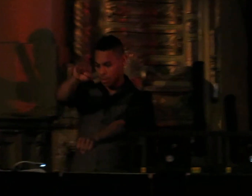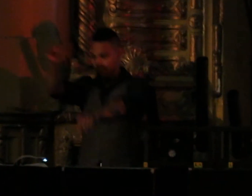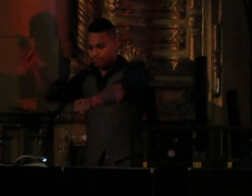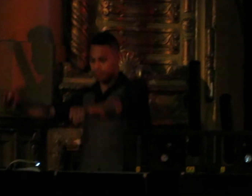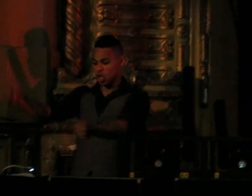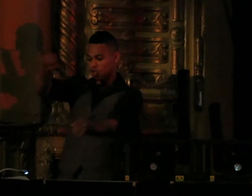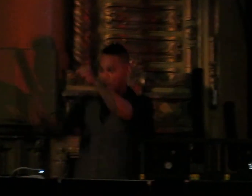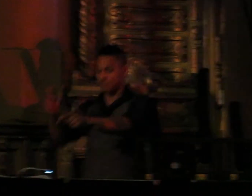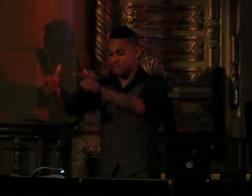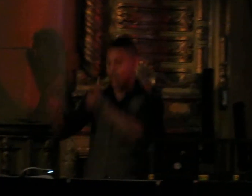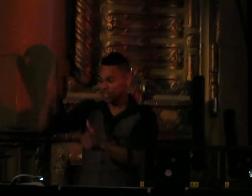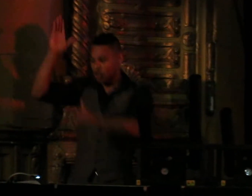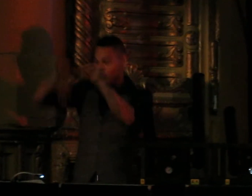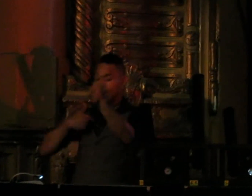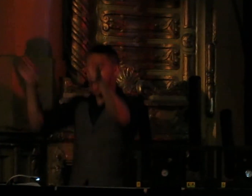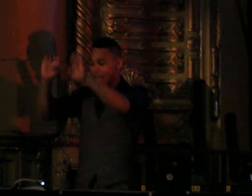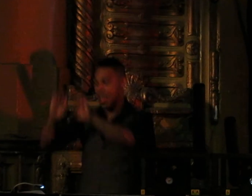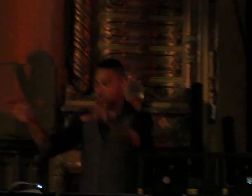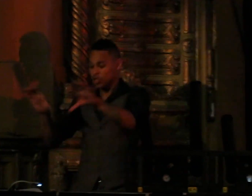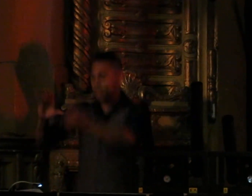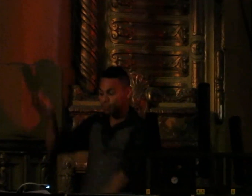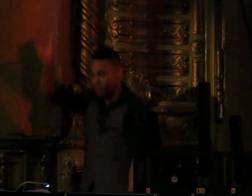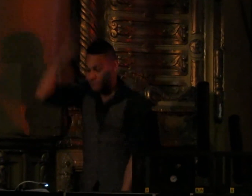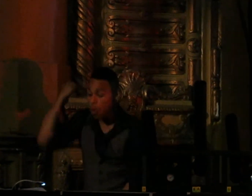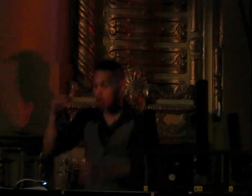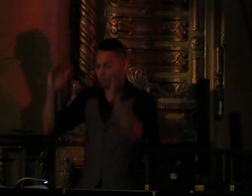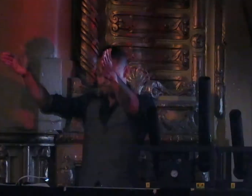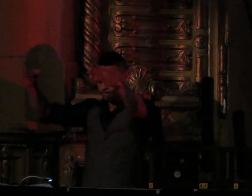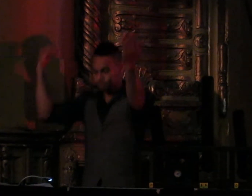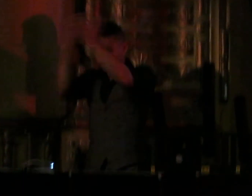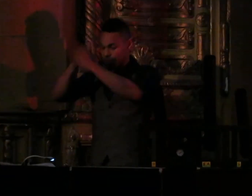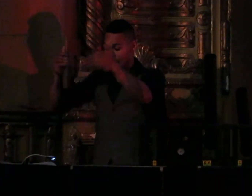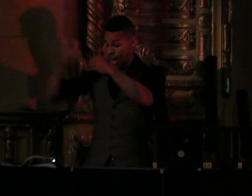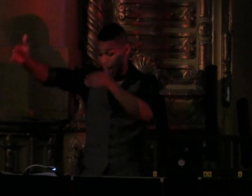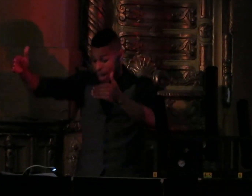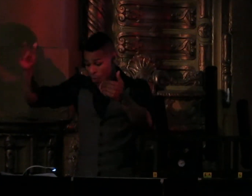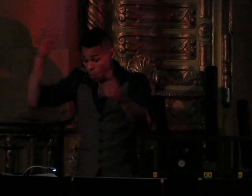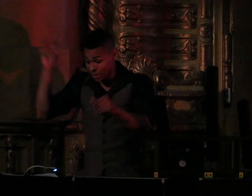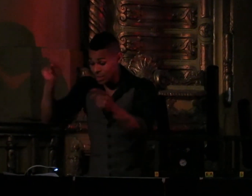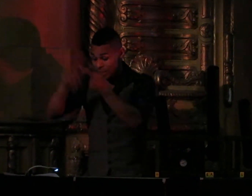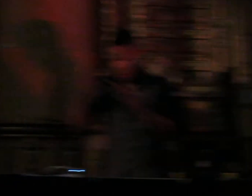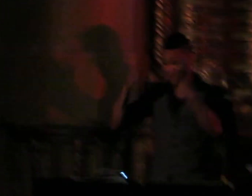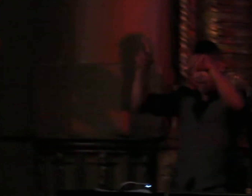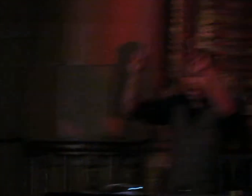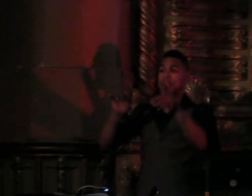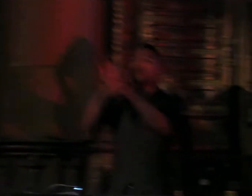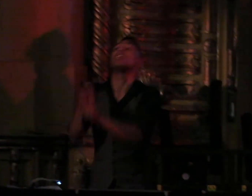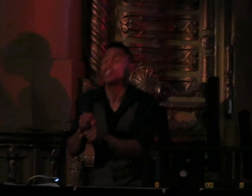Joy is better to feel And I am at end of this floor You listen to the floor We reach